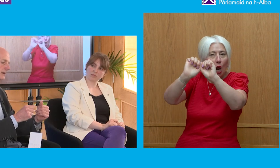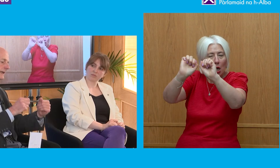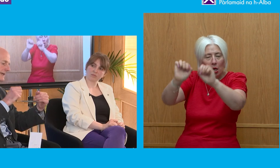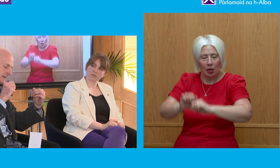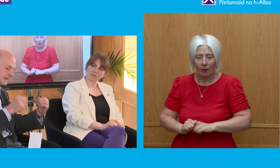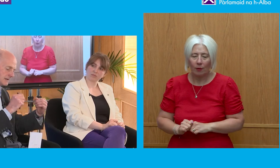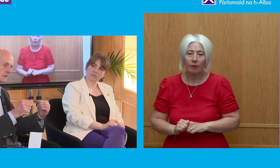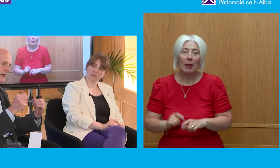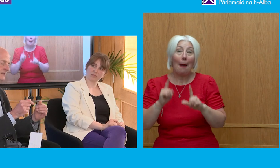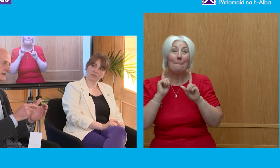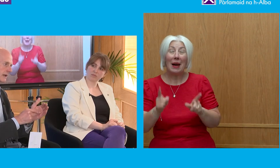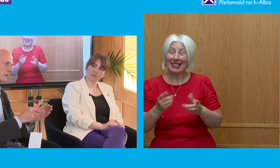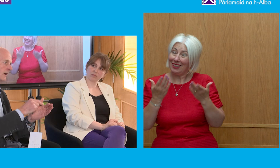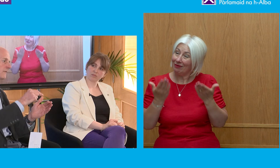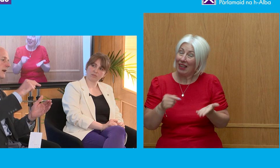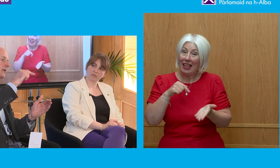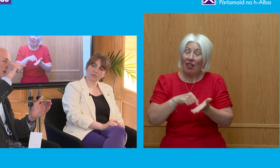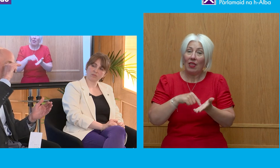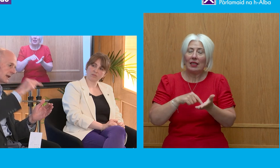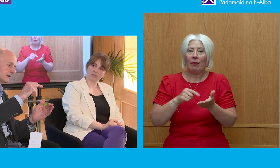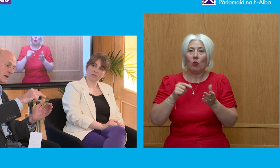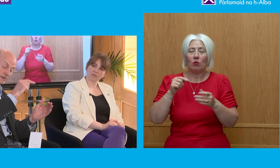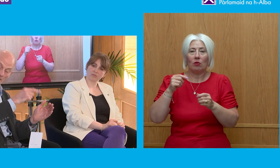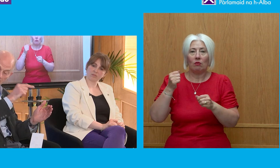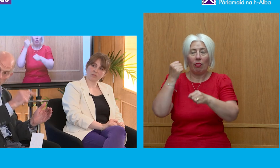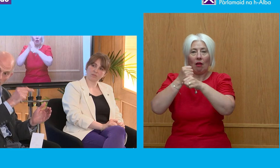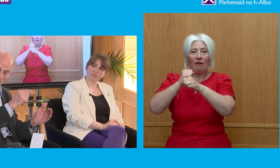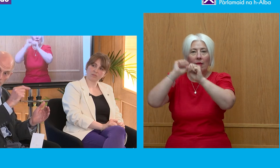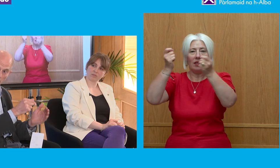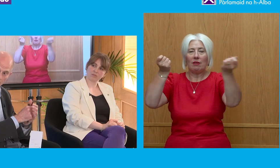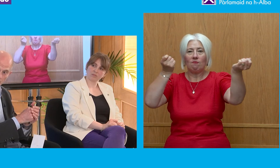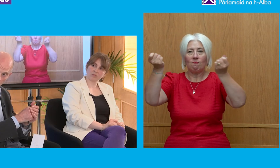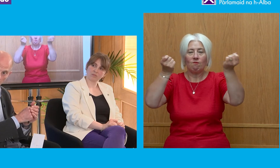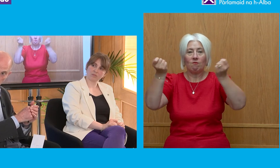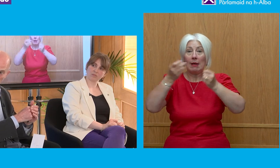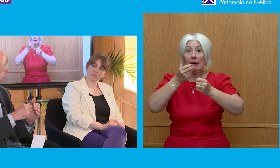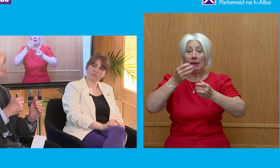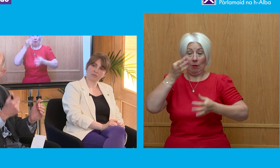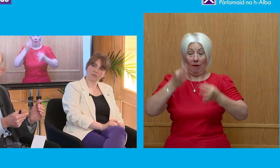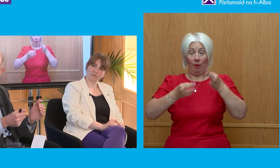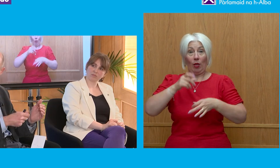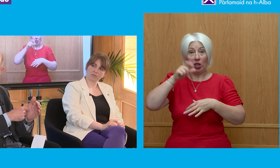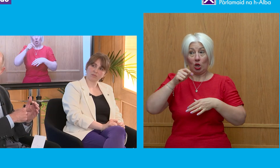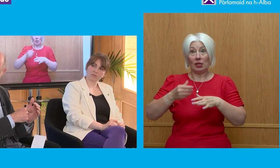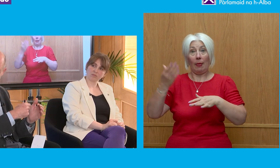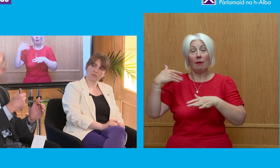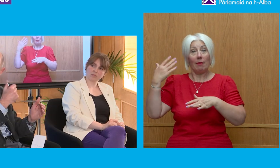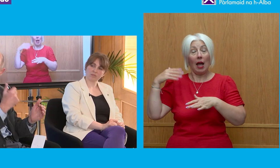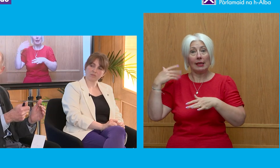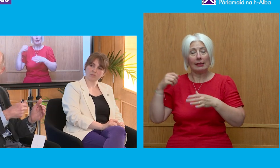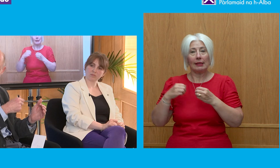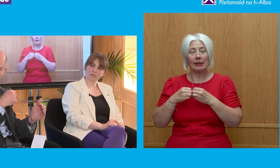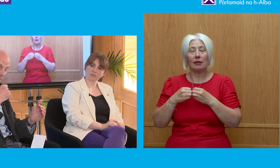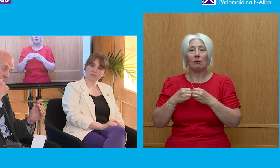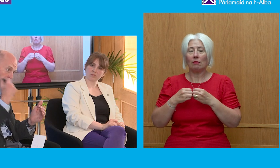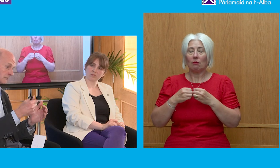ultimately, this is about statecraft that recognises, as some of the great politicians have done in the past, look at that to Peel,